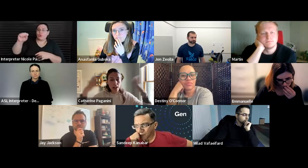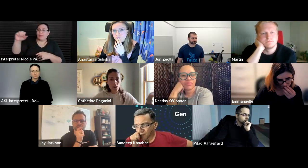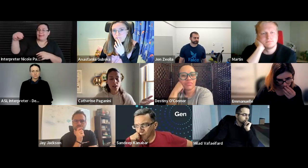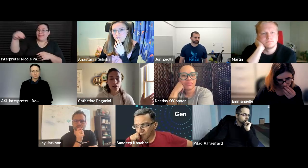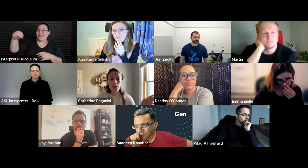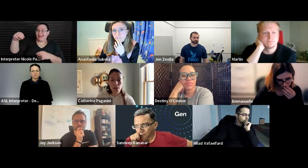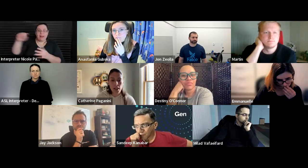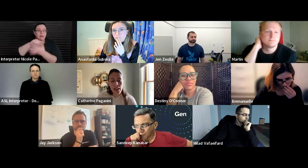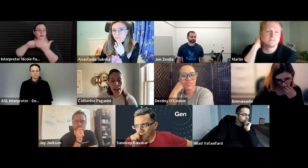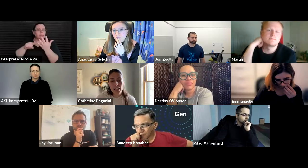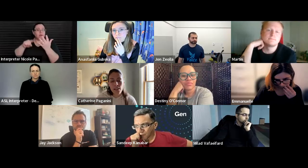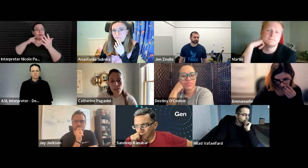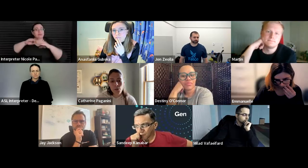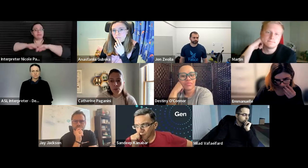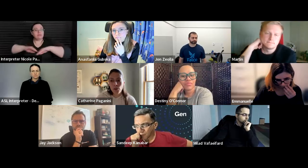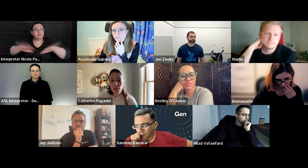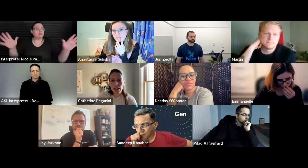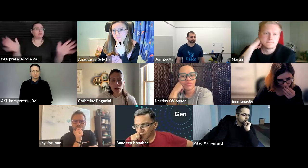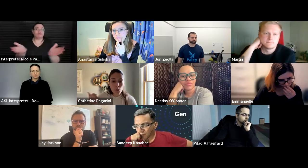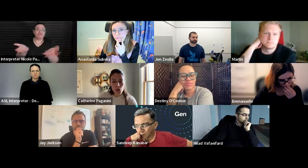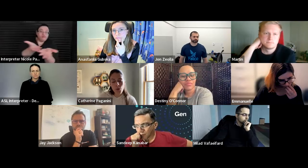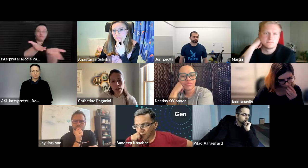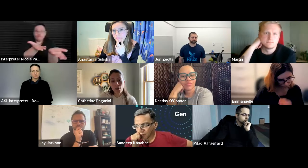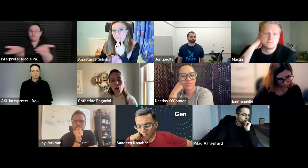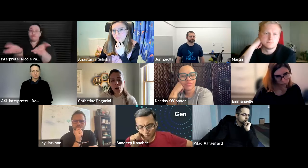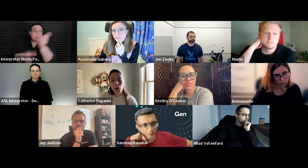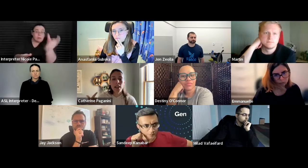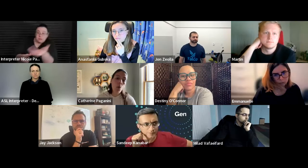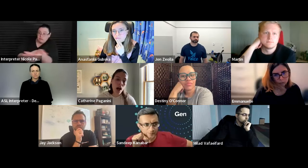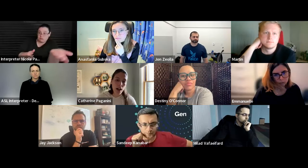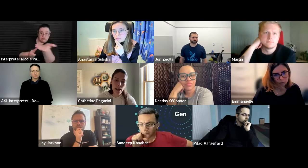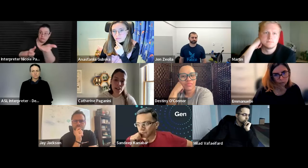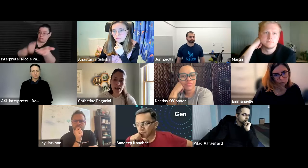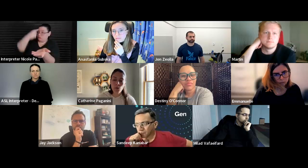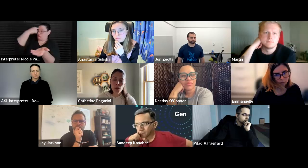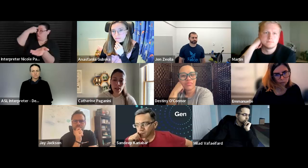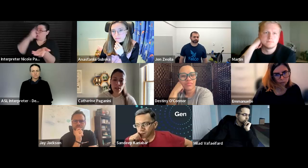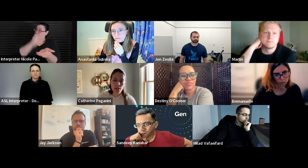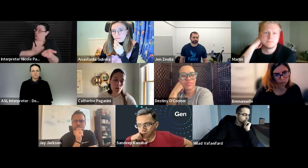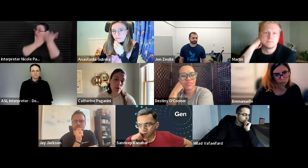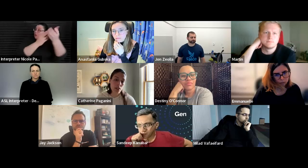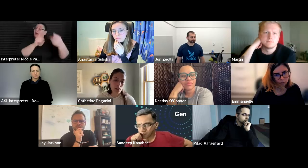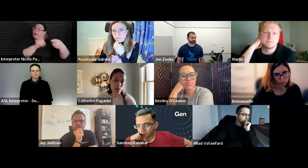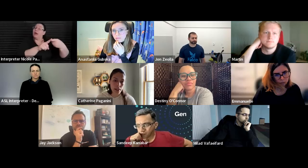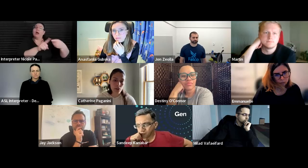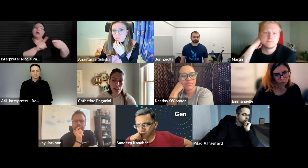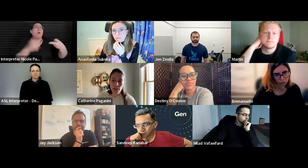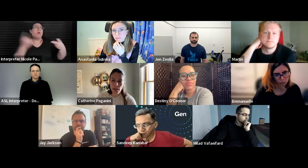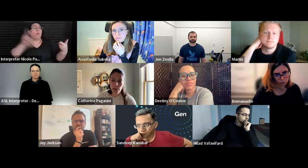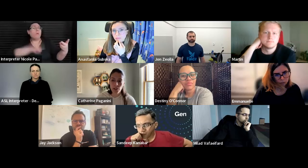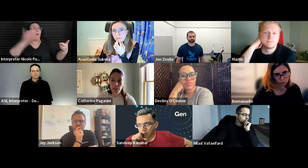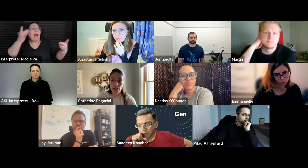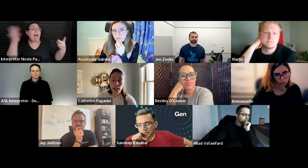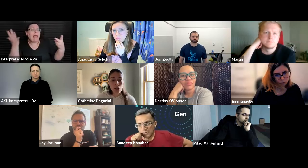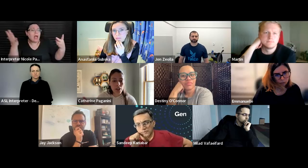like a request out there and ask people like who do you want to nominate and why and then we make a decision based on that